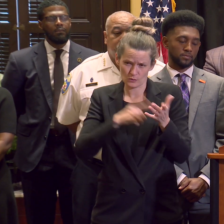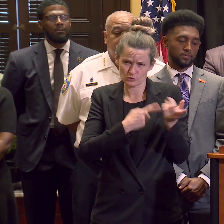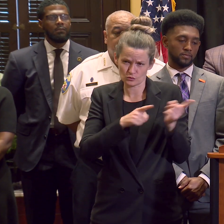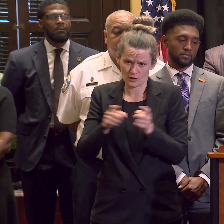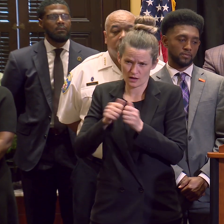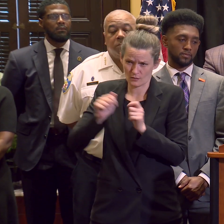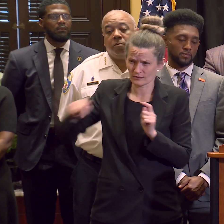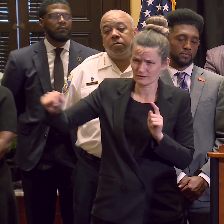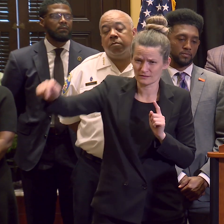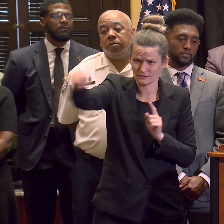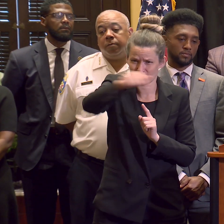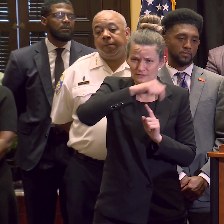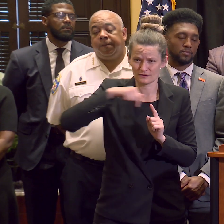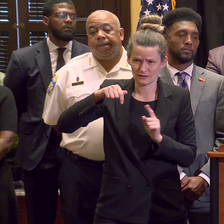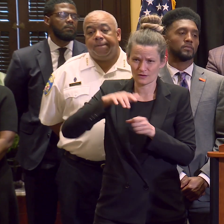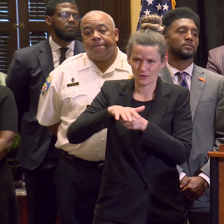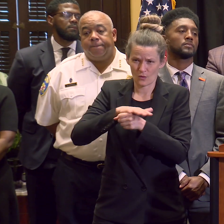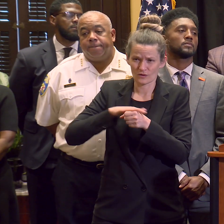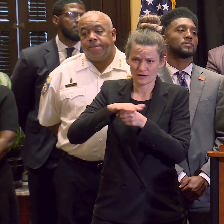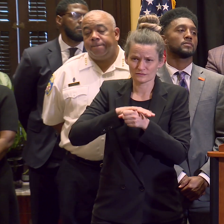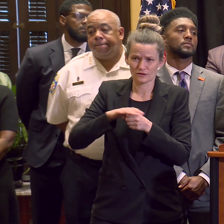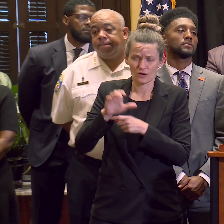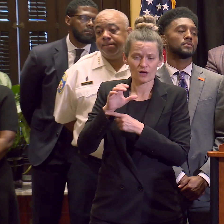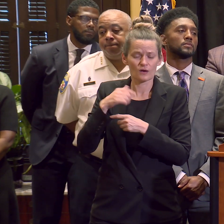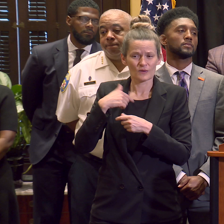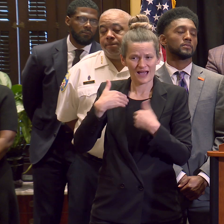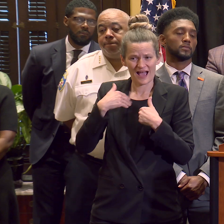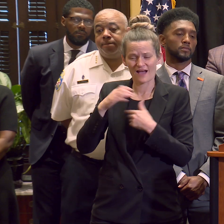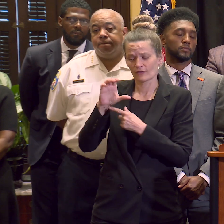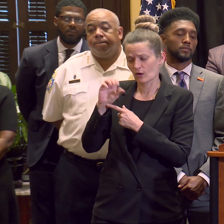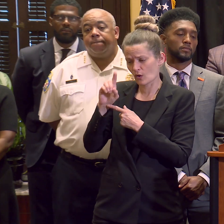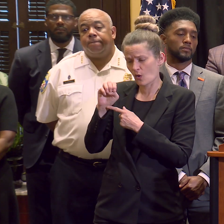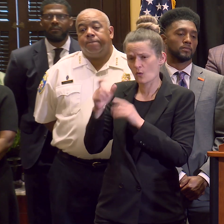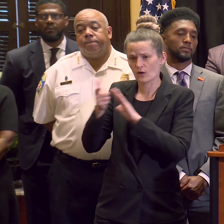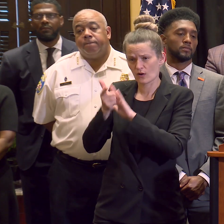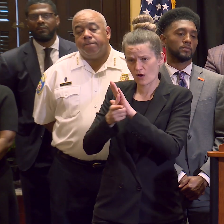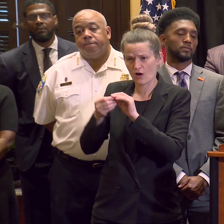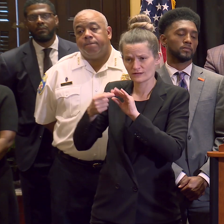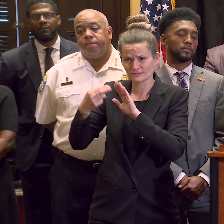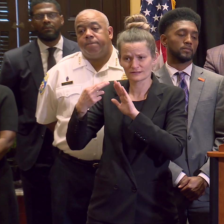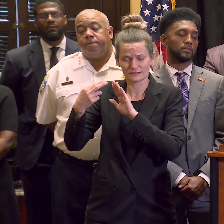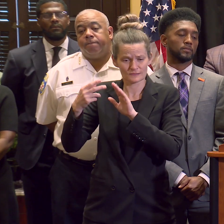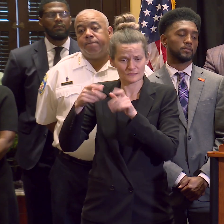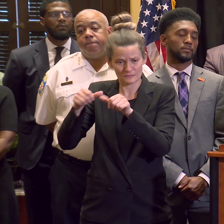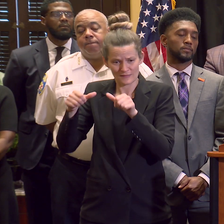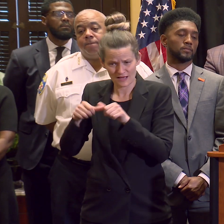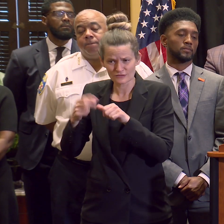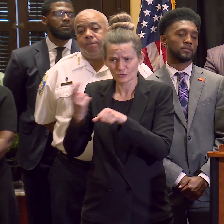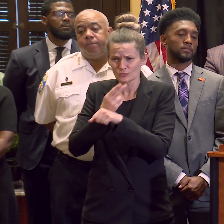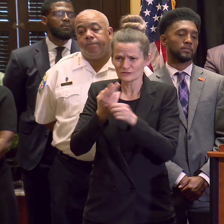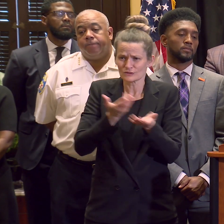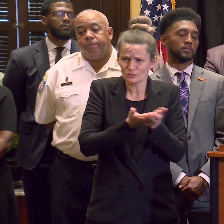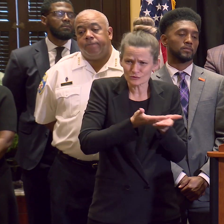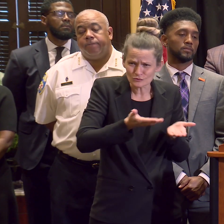of the code, we're looking at all the regulations and utilizing all of our resources to make sure that if we are